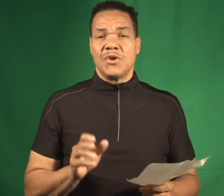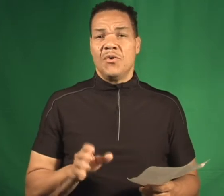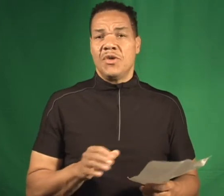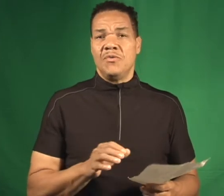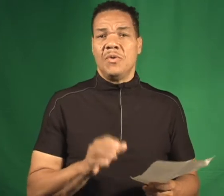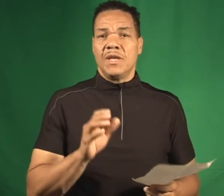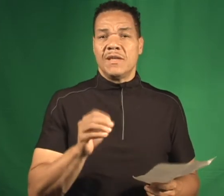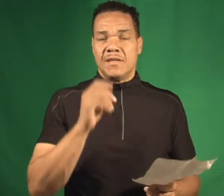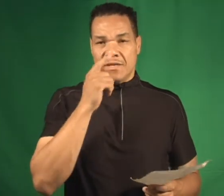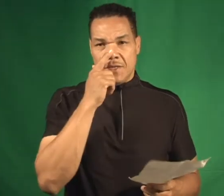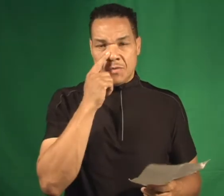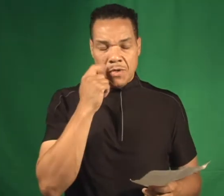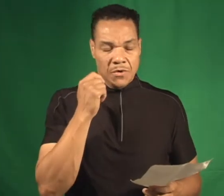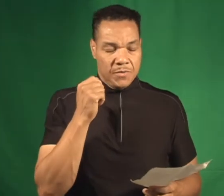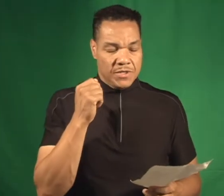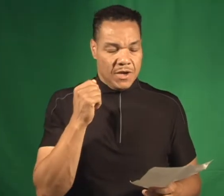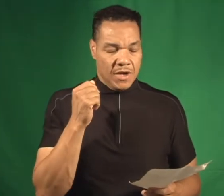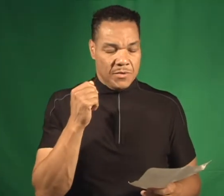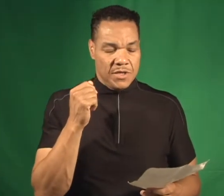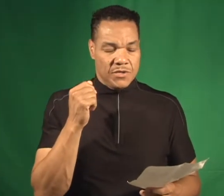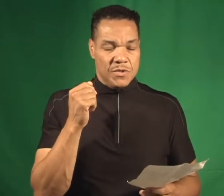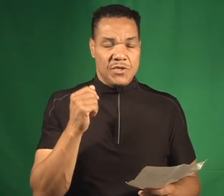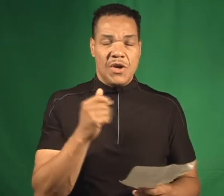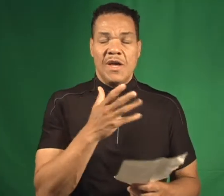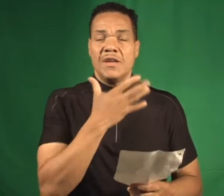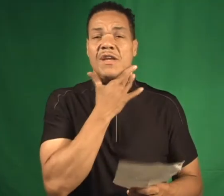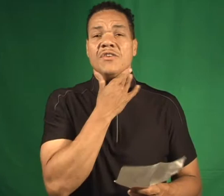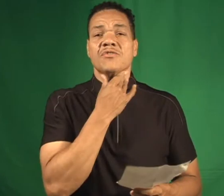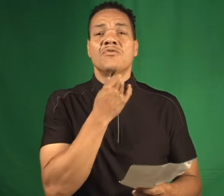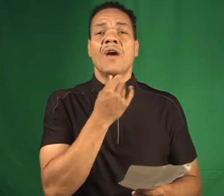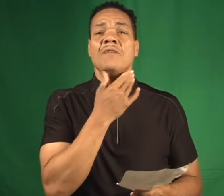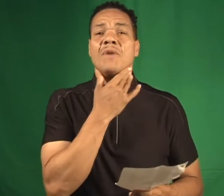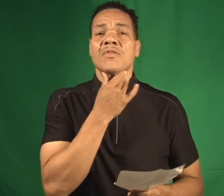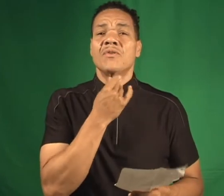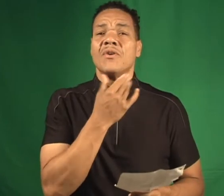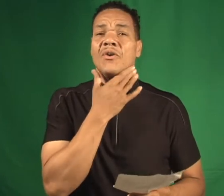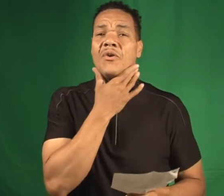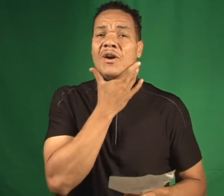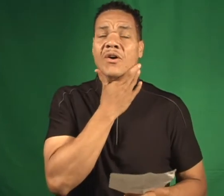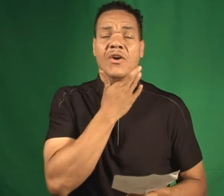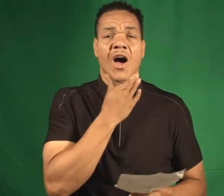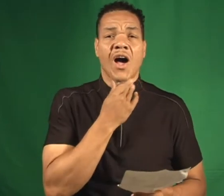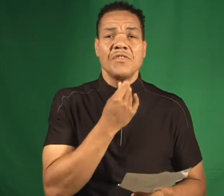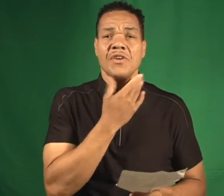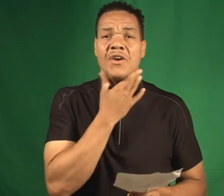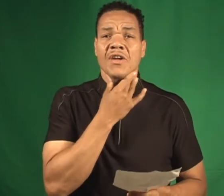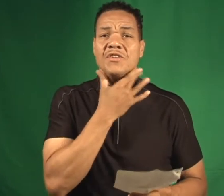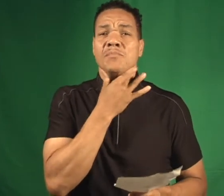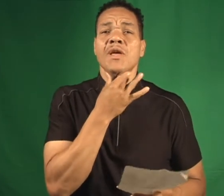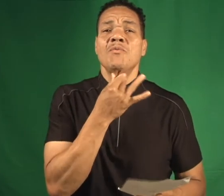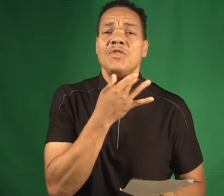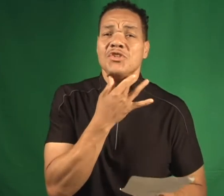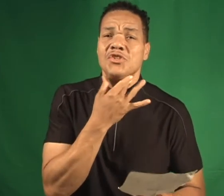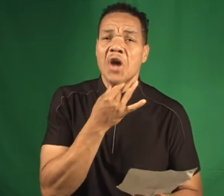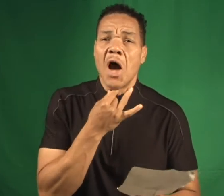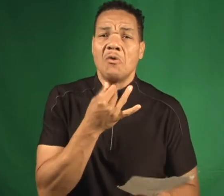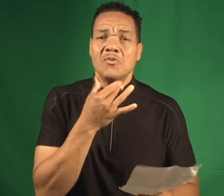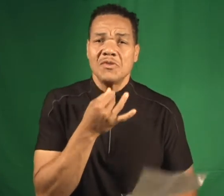so cute when the contestants went home. We saw a couple things. We saw Daniel's grandmother or her aunt there just playing with his jowls